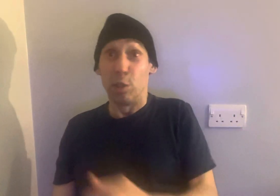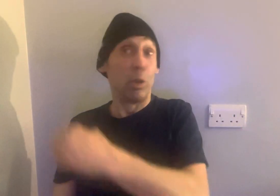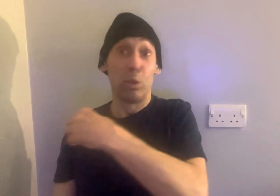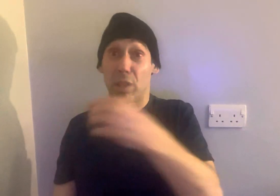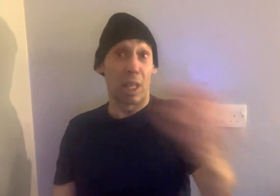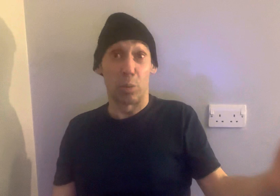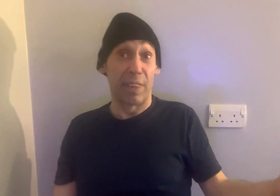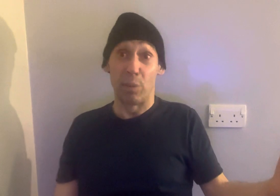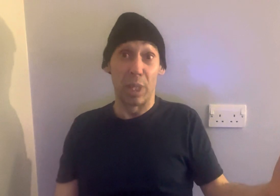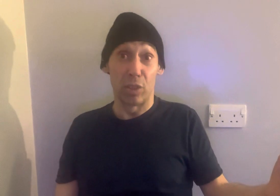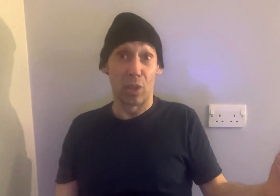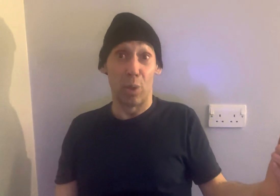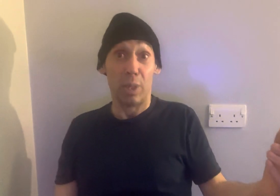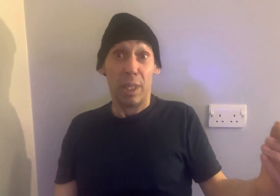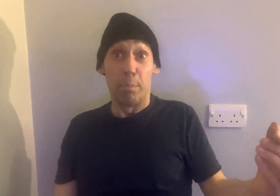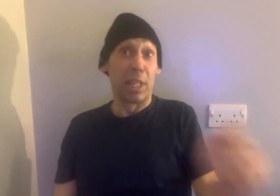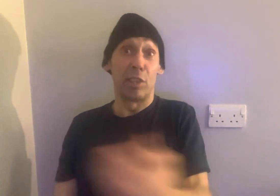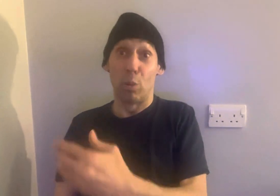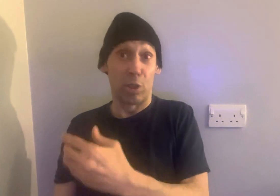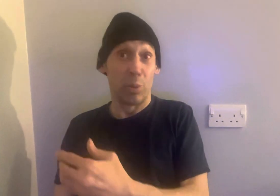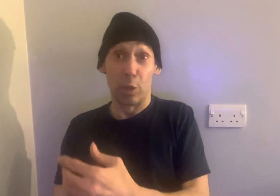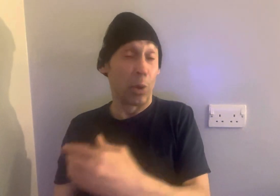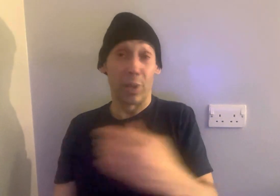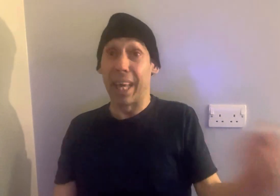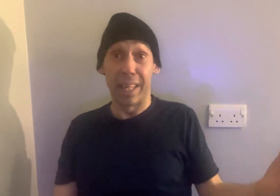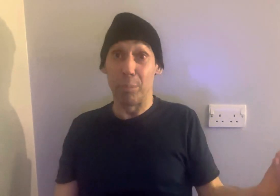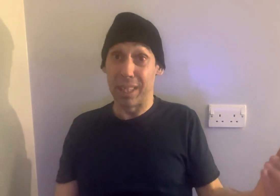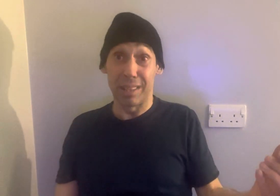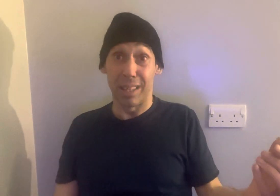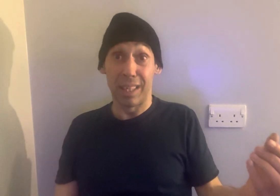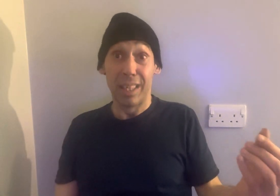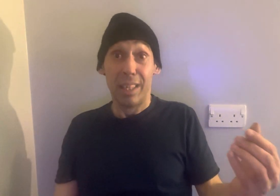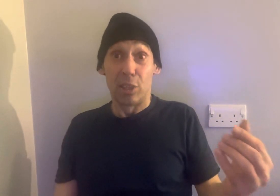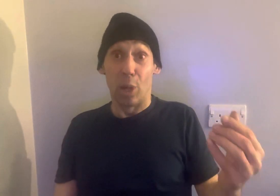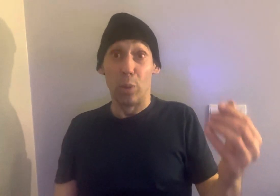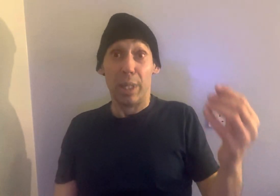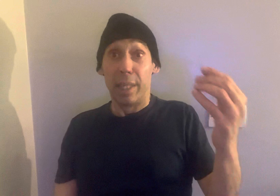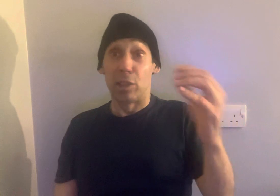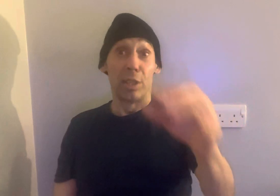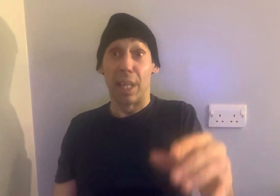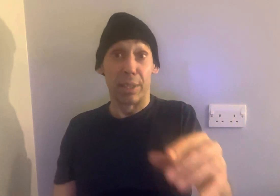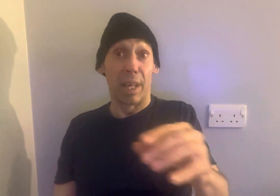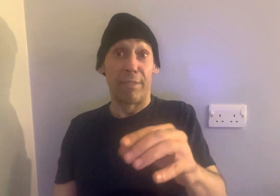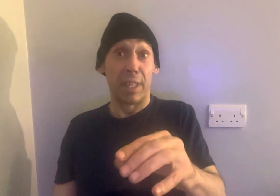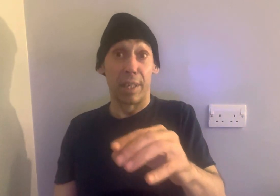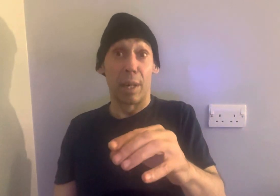You lose touch with everyone. So money's owed to you and you're not getting it, basically. So it turns out that I think I